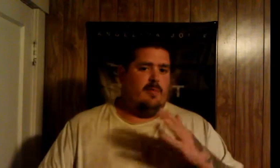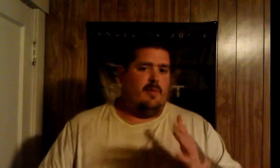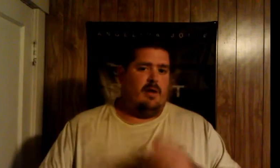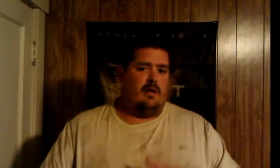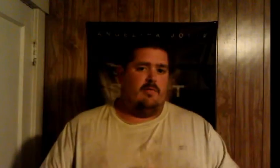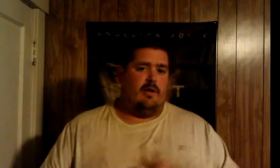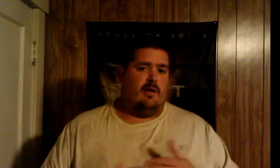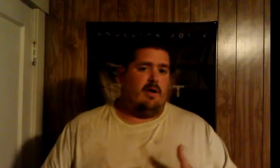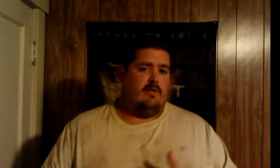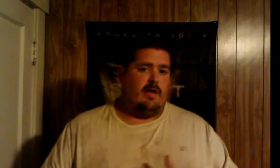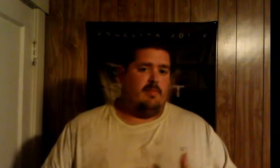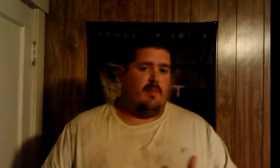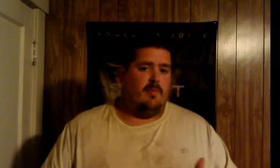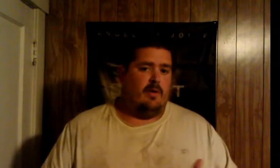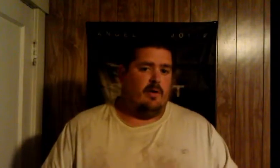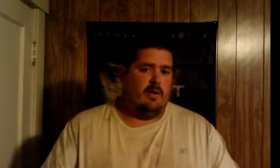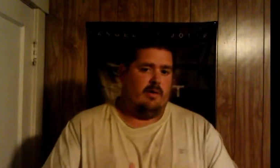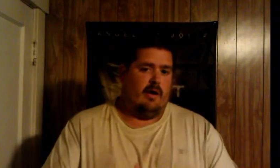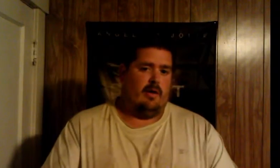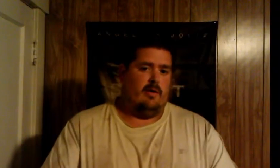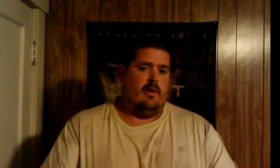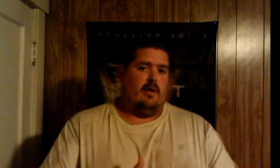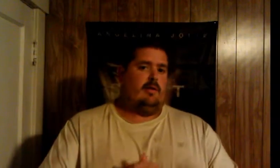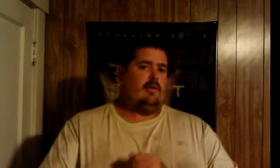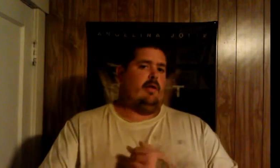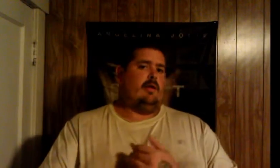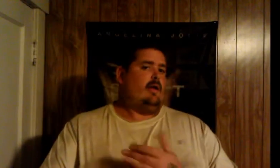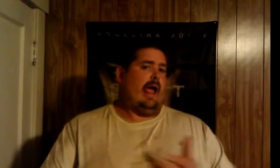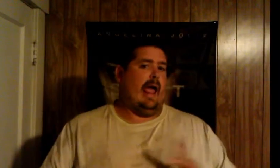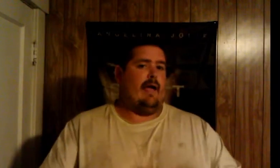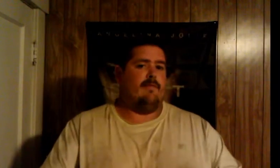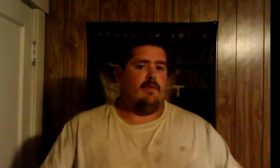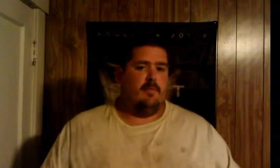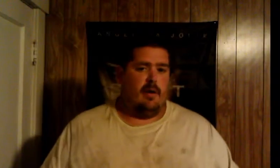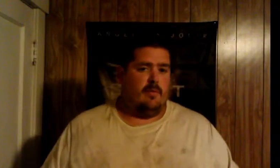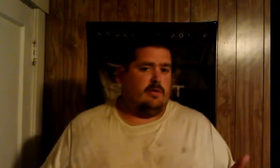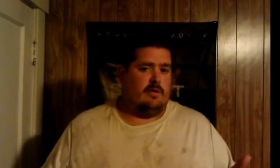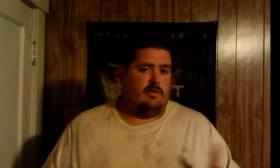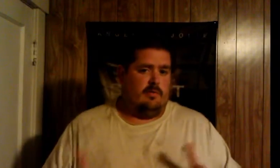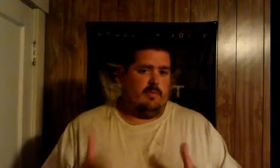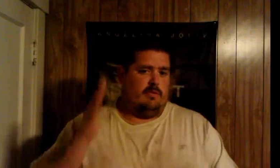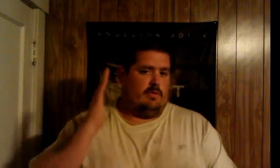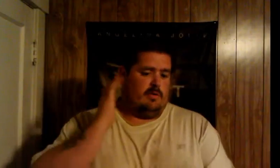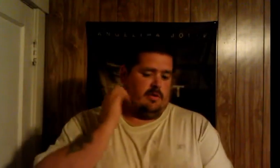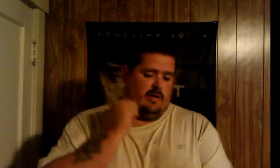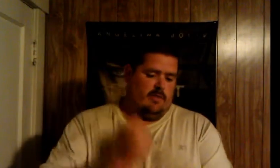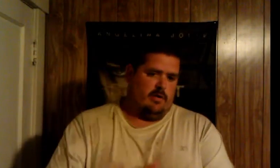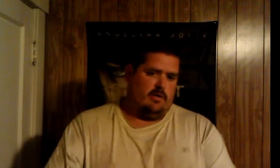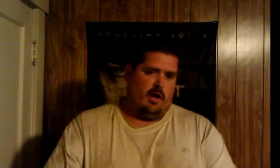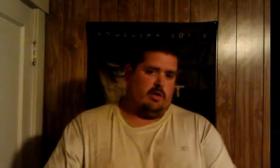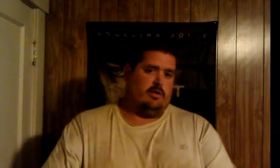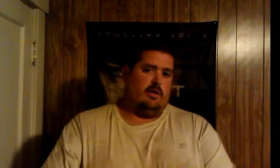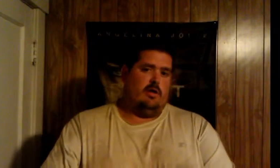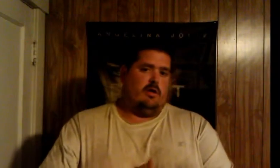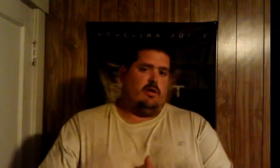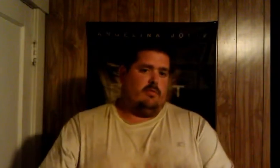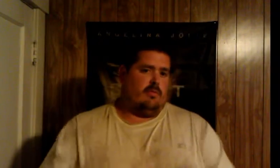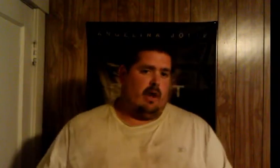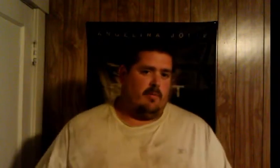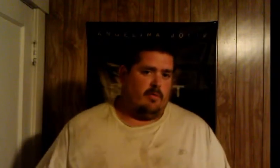beautiful fucking story that cpn and fucking crazy came up with you know come on now everybody was